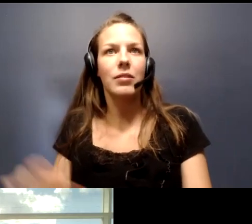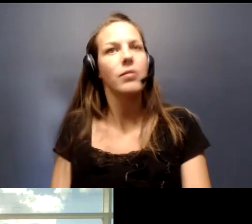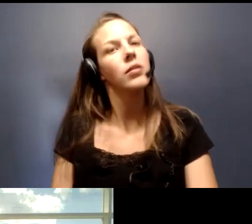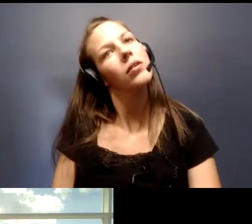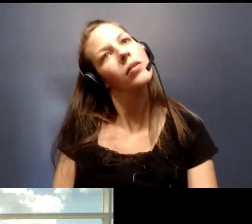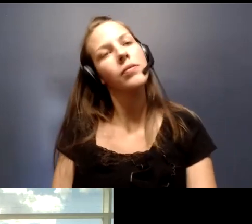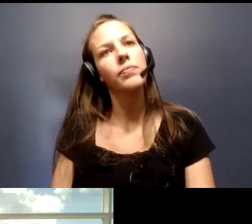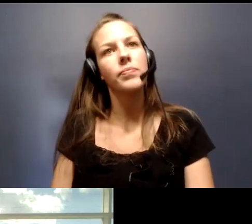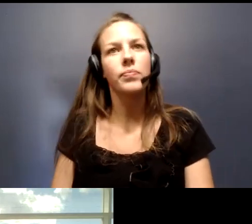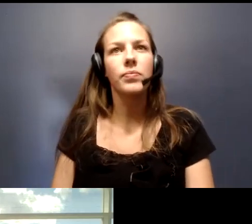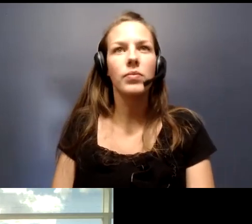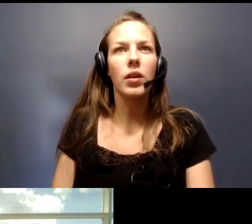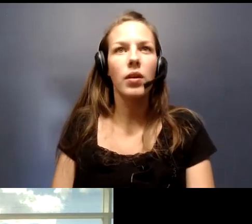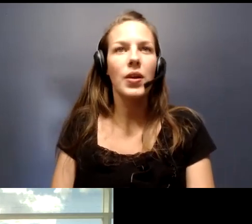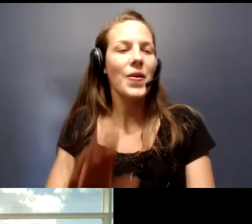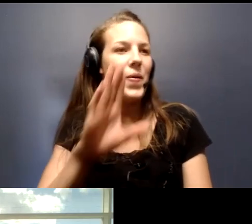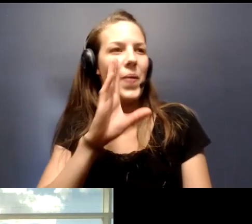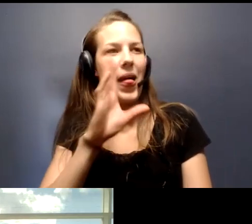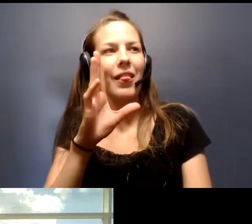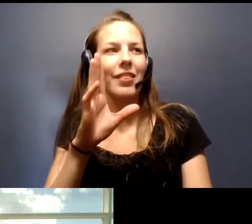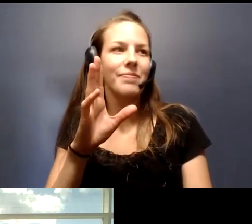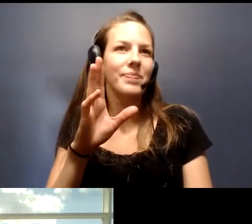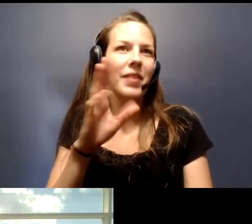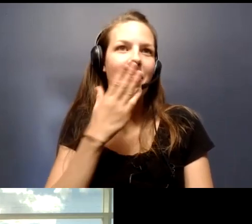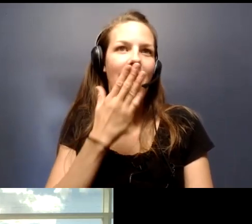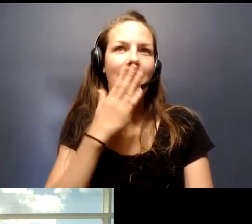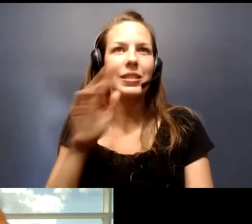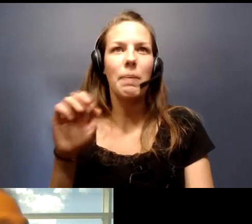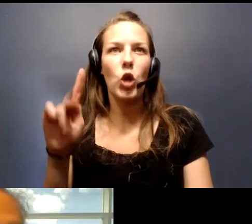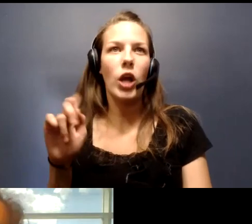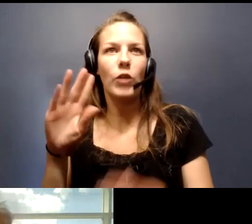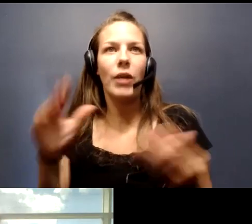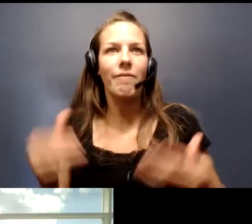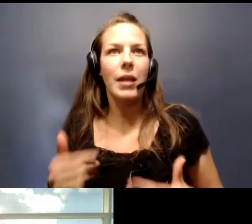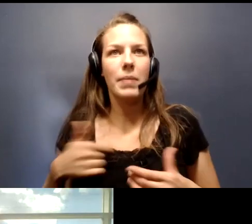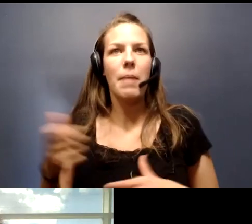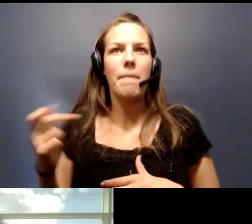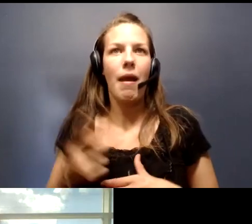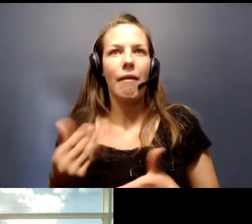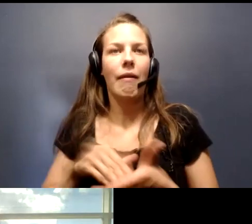Well, gee, thanks, Brooke, for inviting me to come back on.